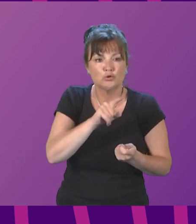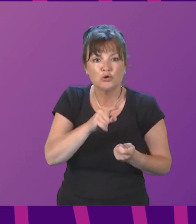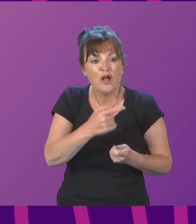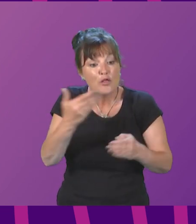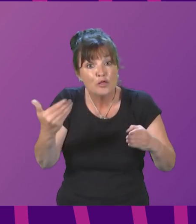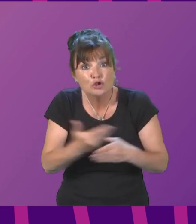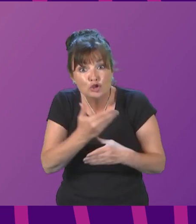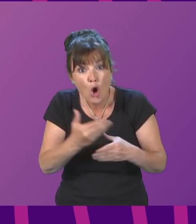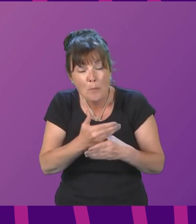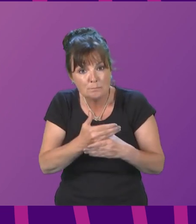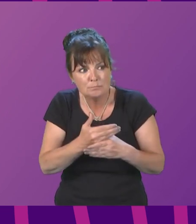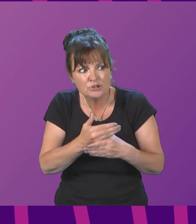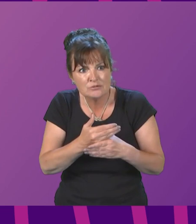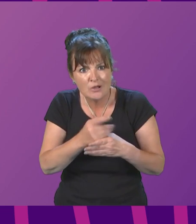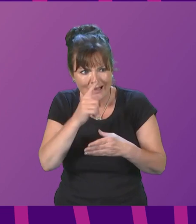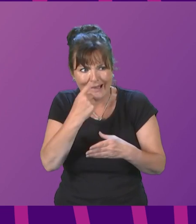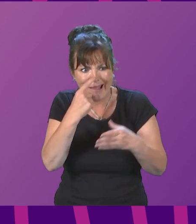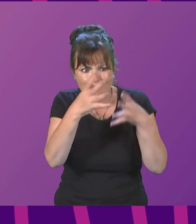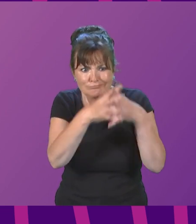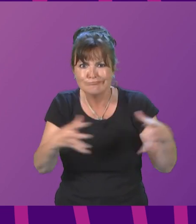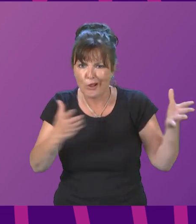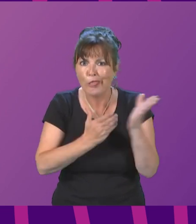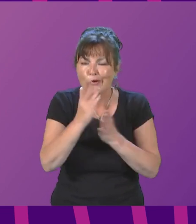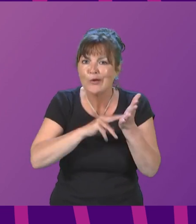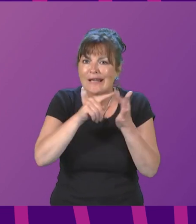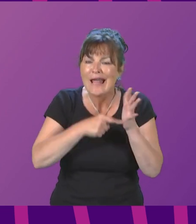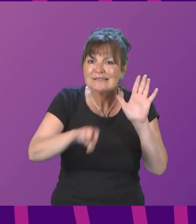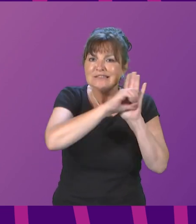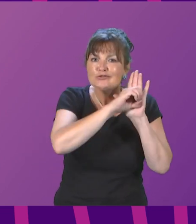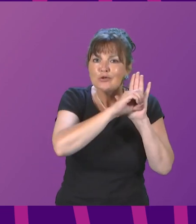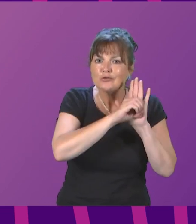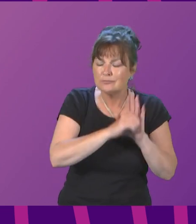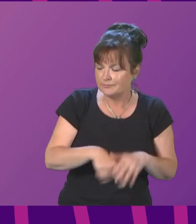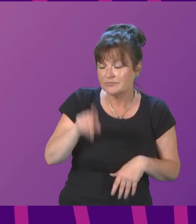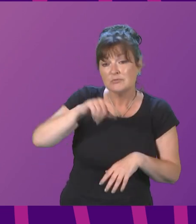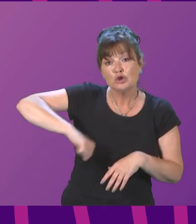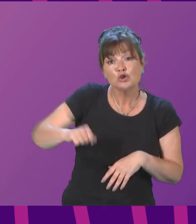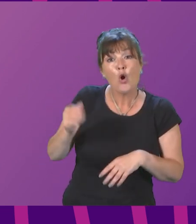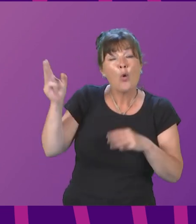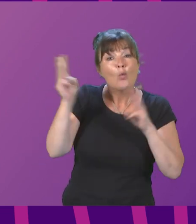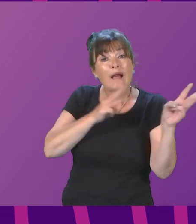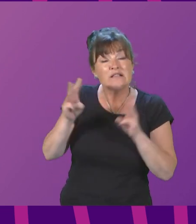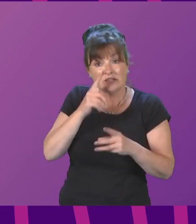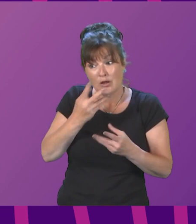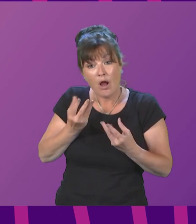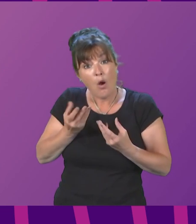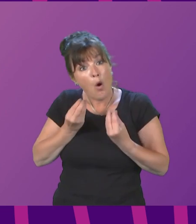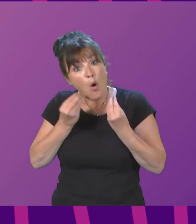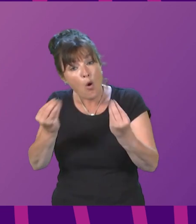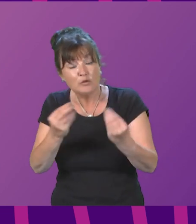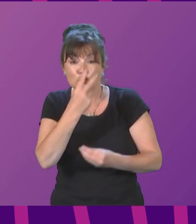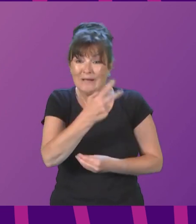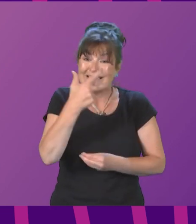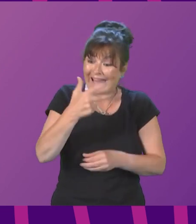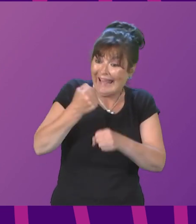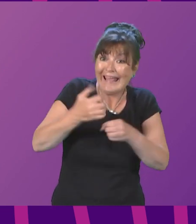that the net zero transition can deliver. The recent Scott Wind auction, which offered lease options for up to 28 gigawatts of energy,